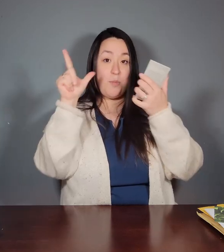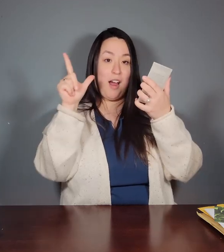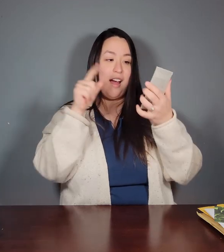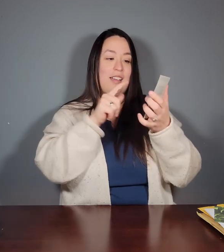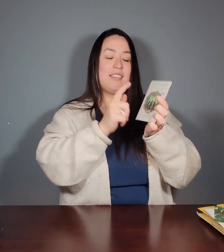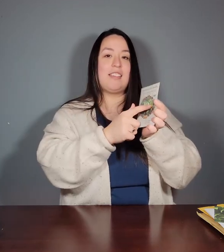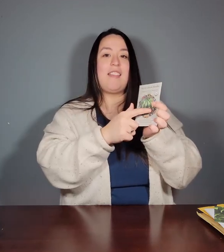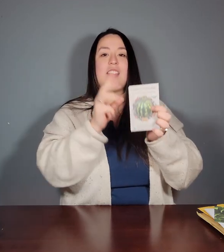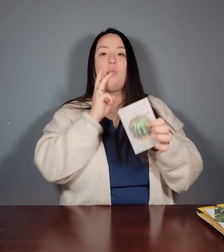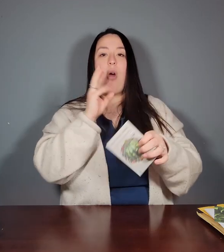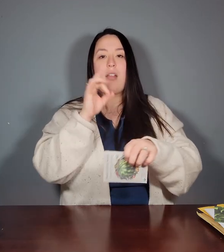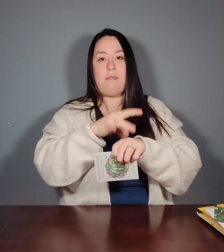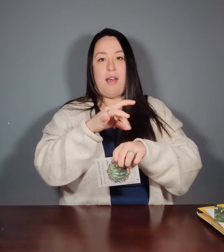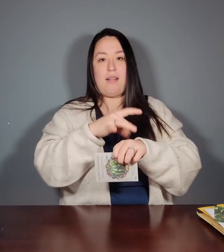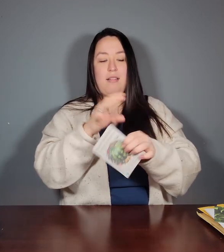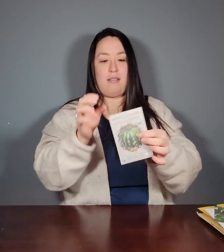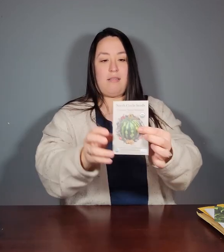And this is a watermelon.